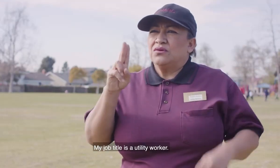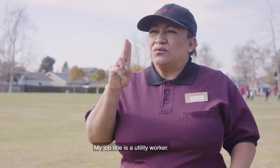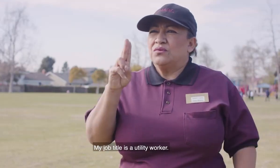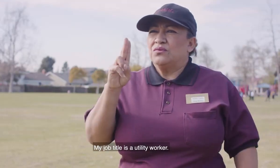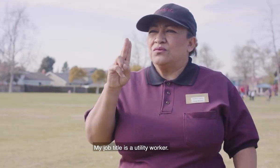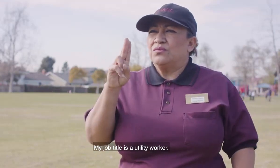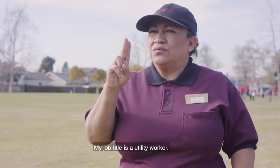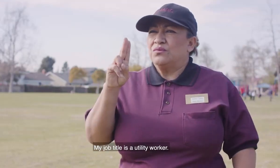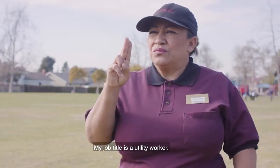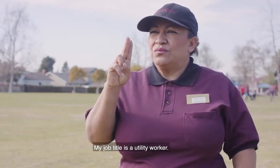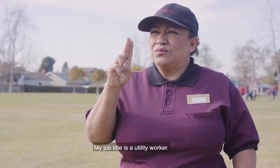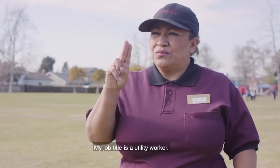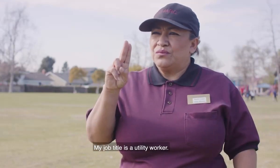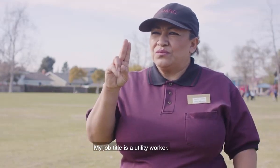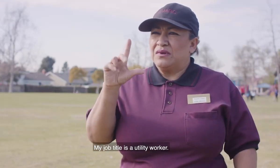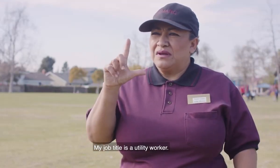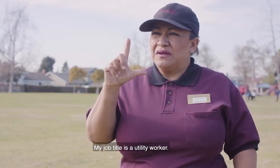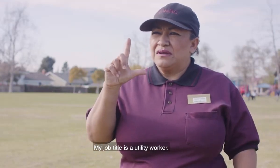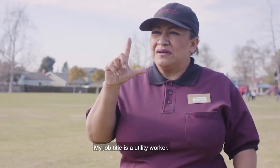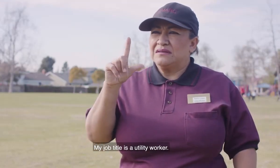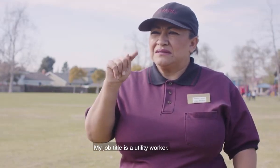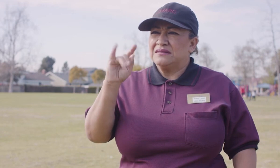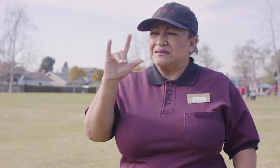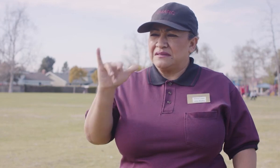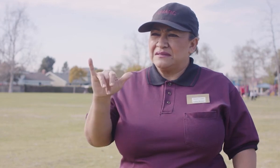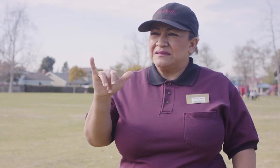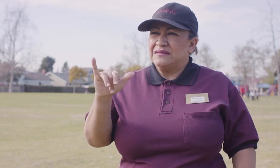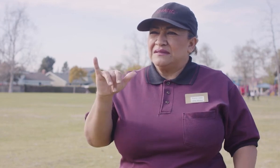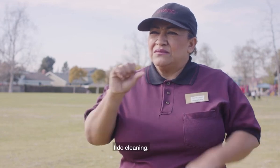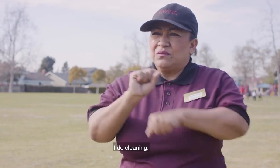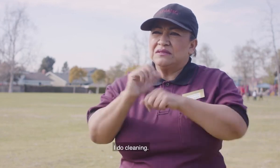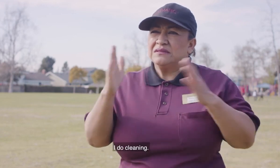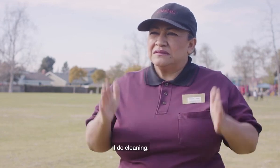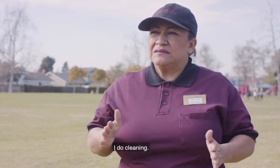My job title is a utility worker. I do cleaning,